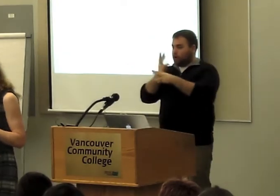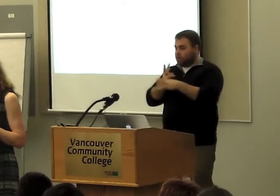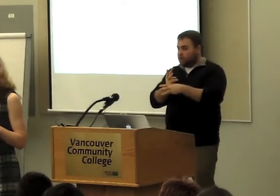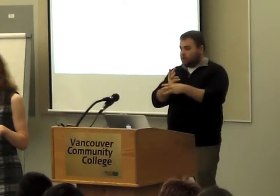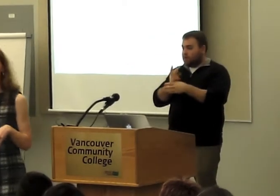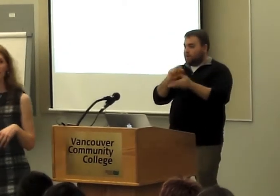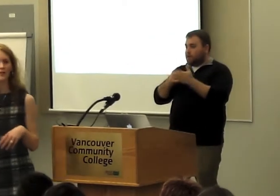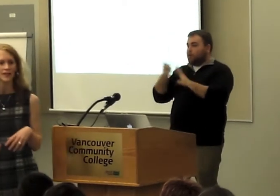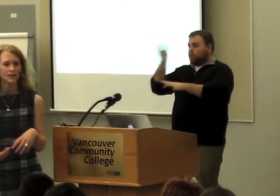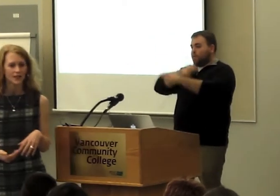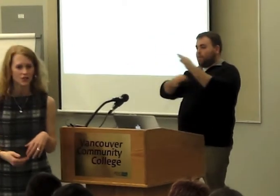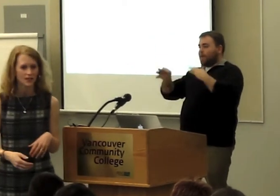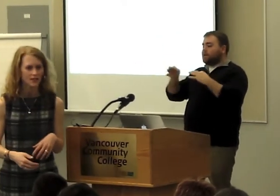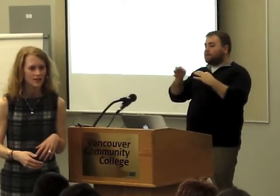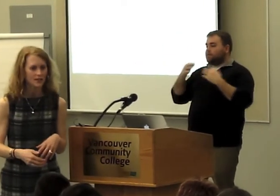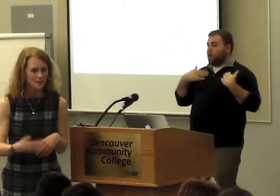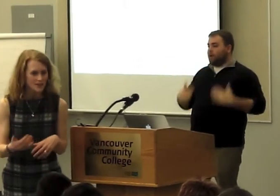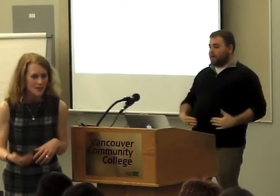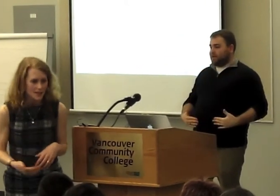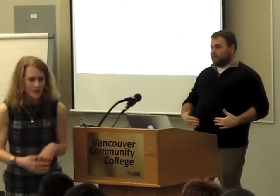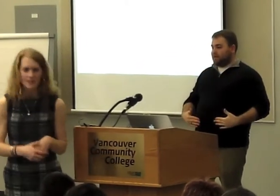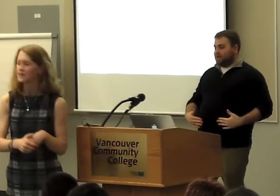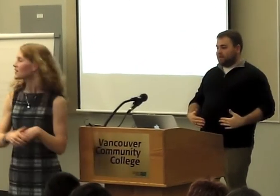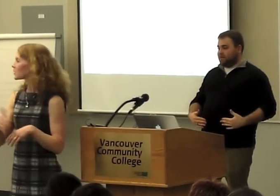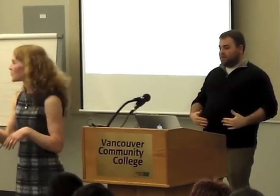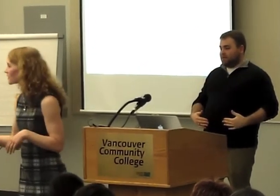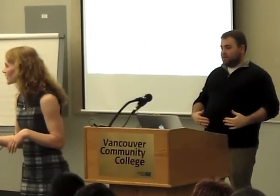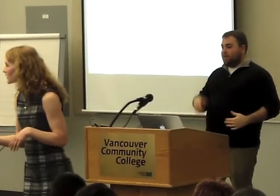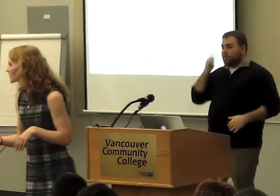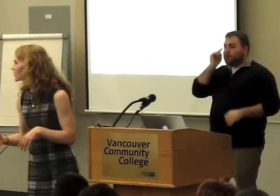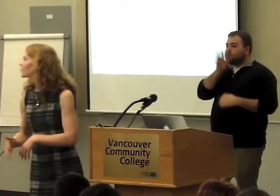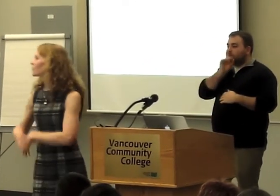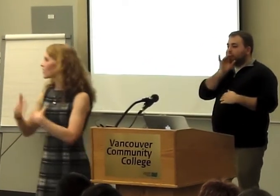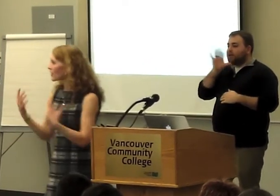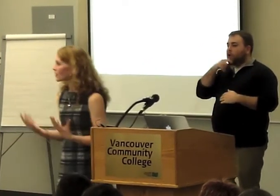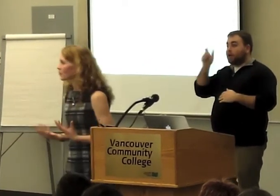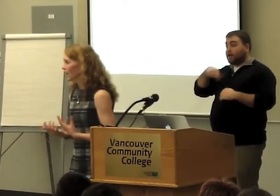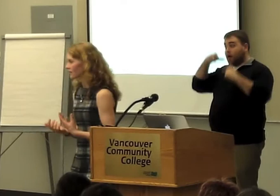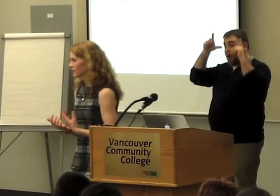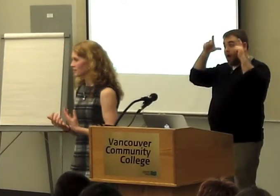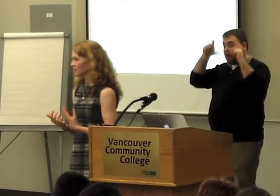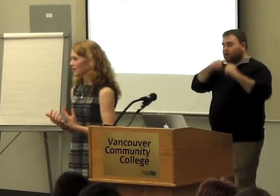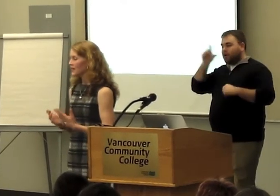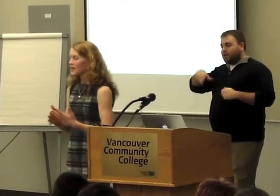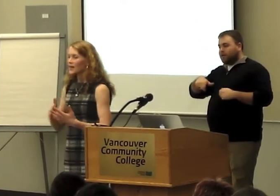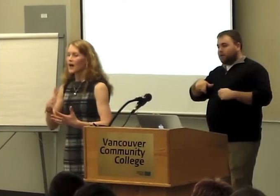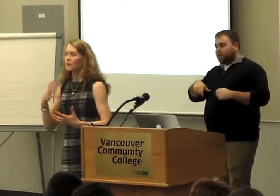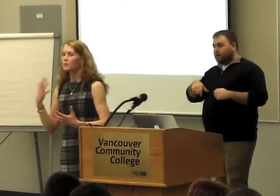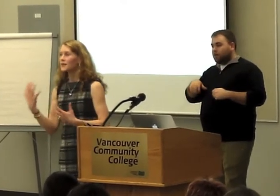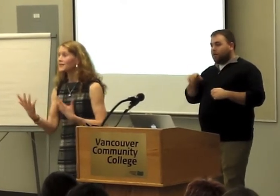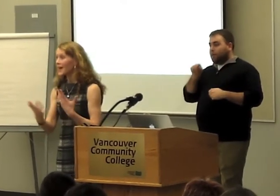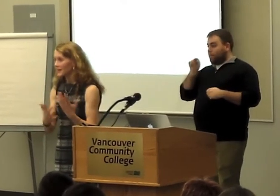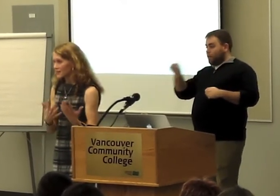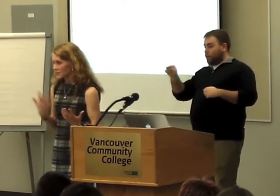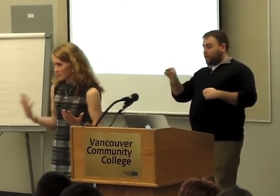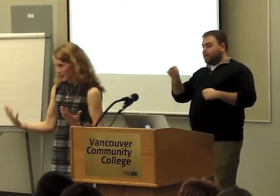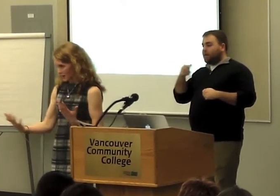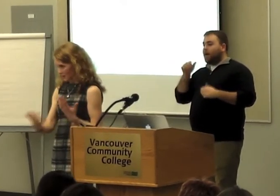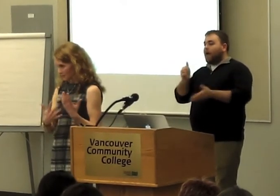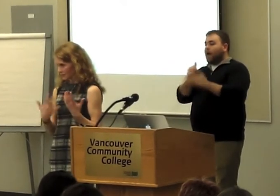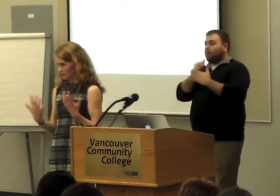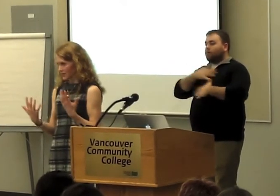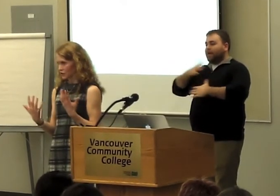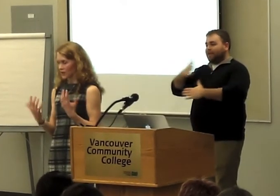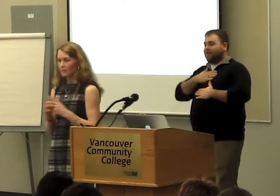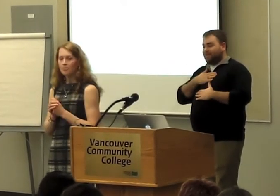The comma, for a brief inhalation, mid-sentence, the period, for a longer breath. I would build that into